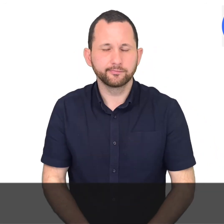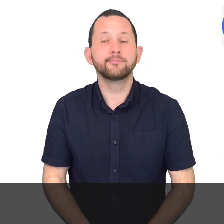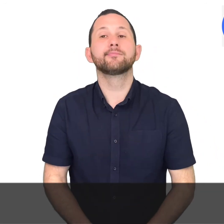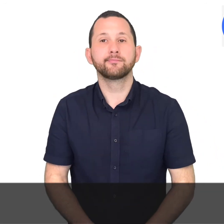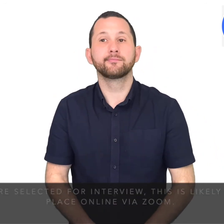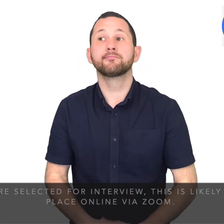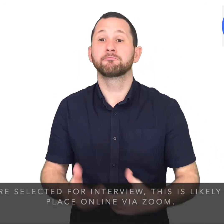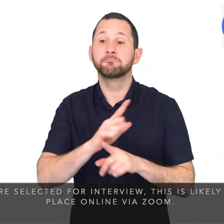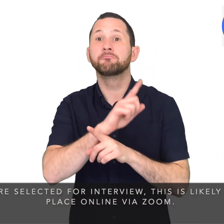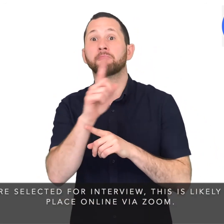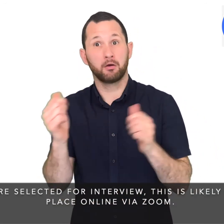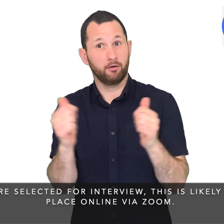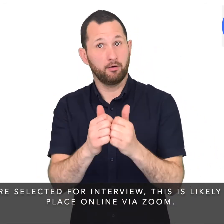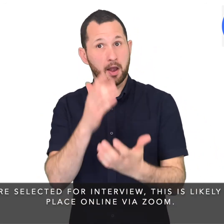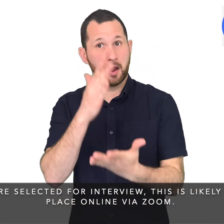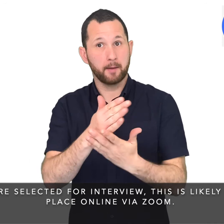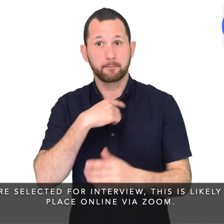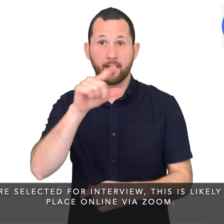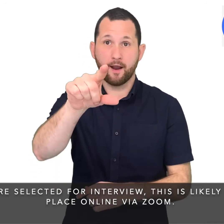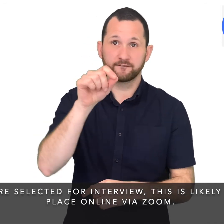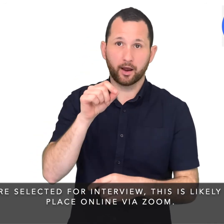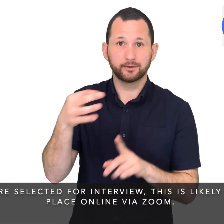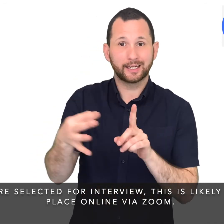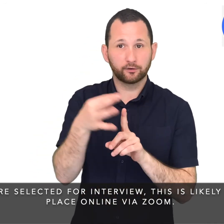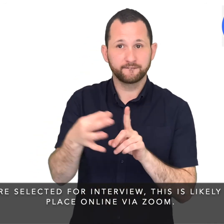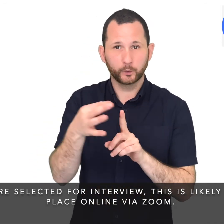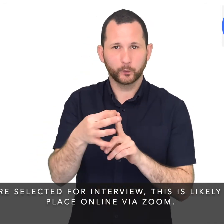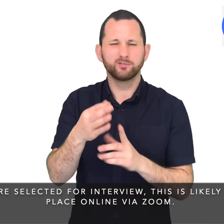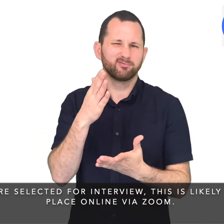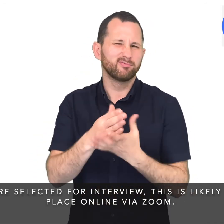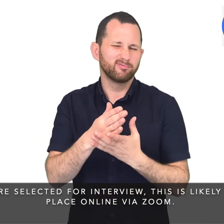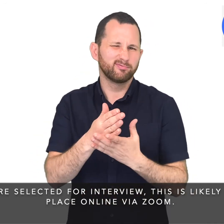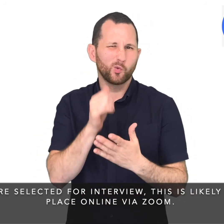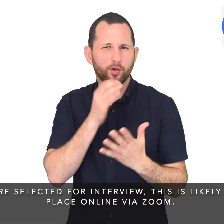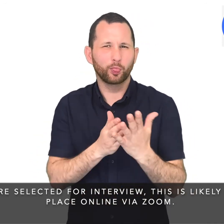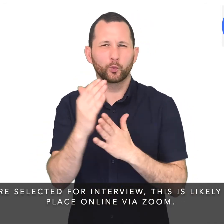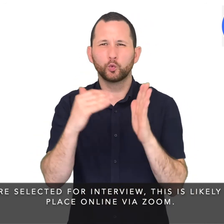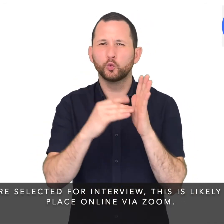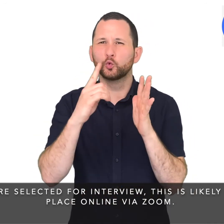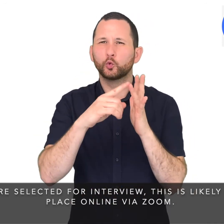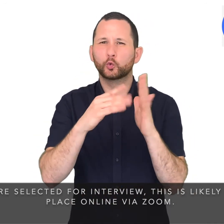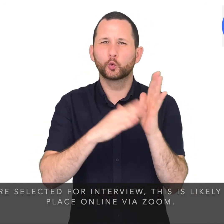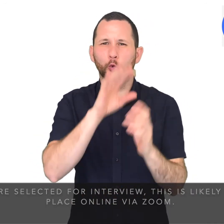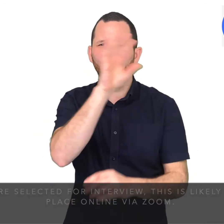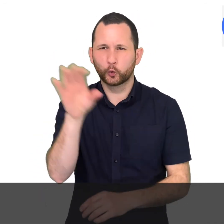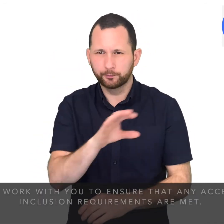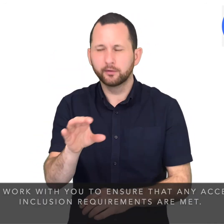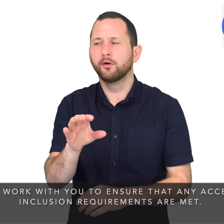If you are selected for interview, this is likely to take place online via Zoom. We will work with